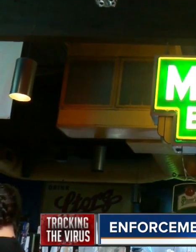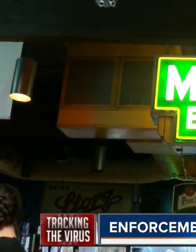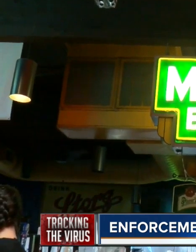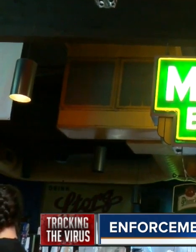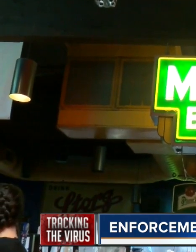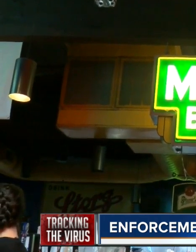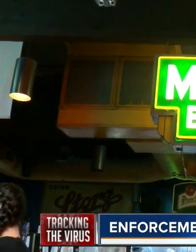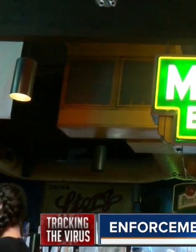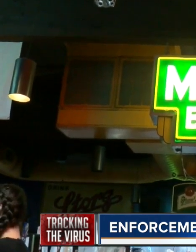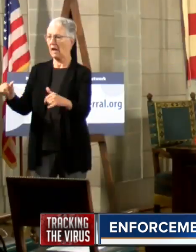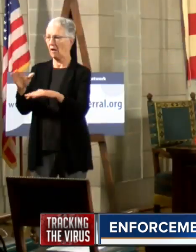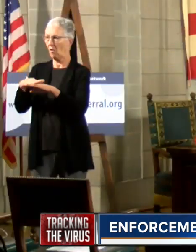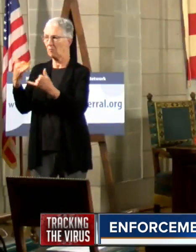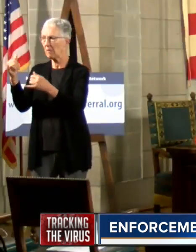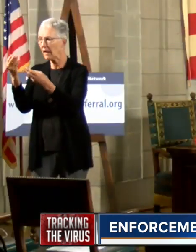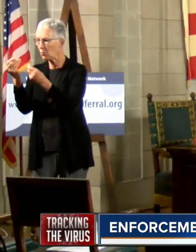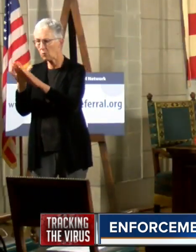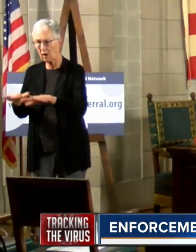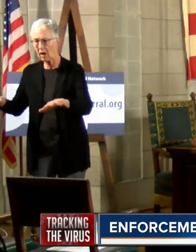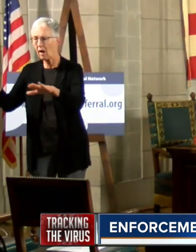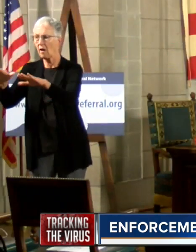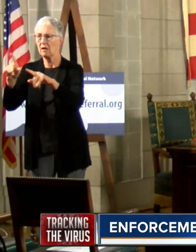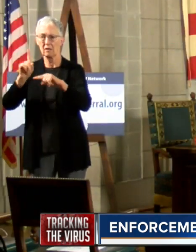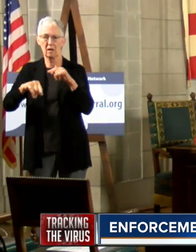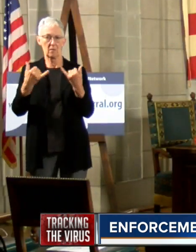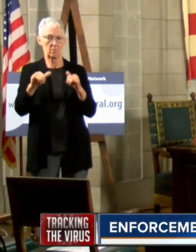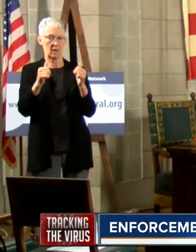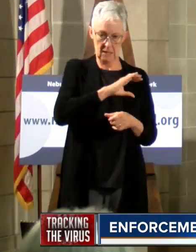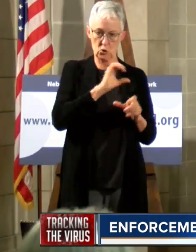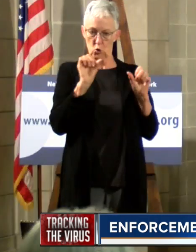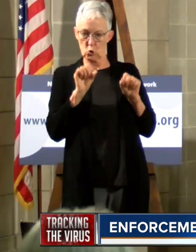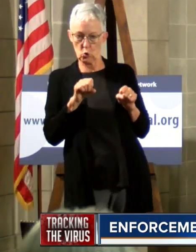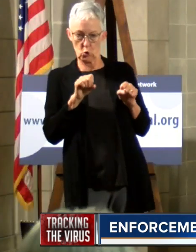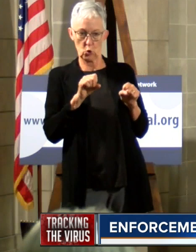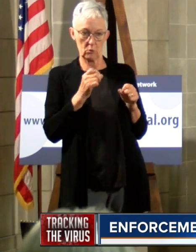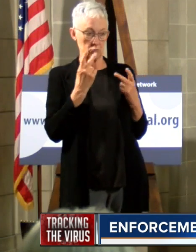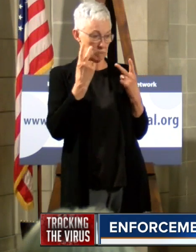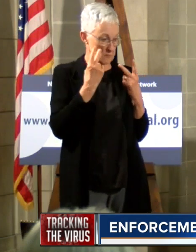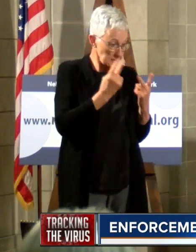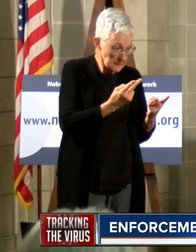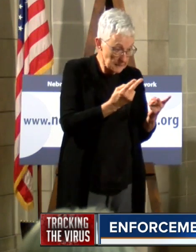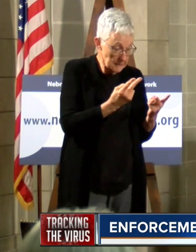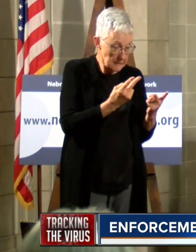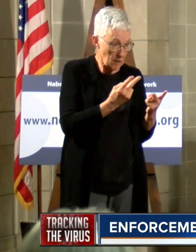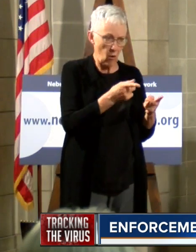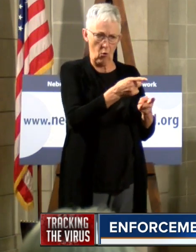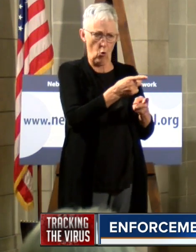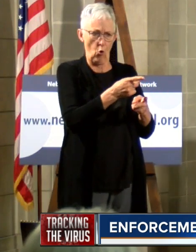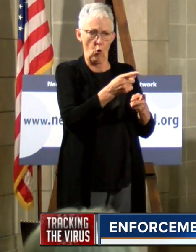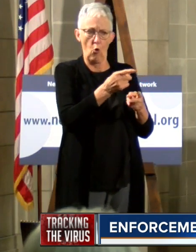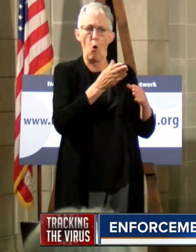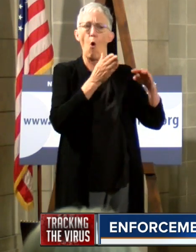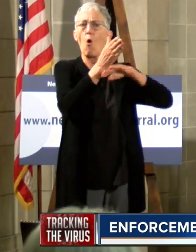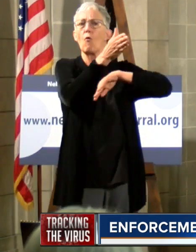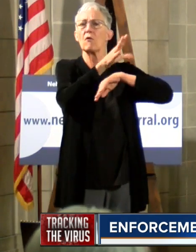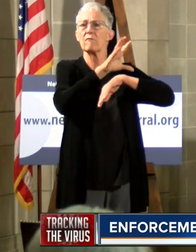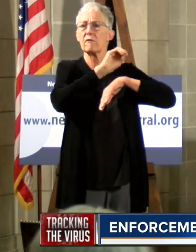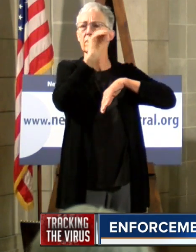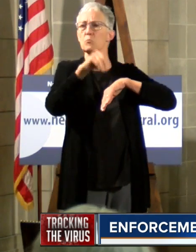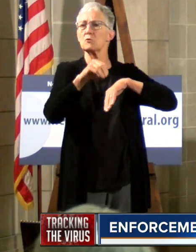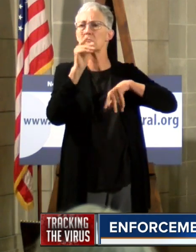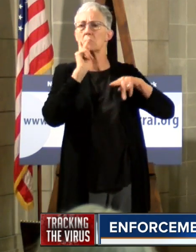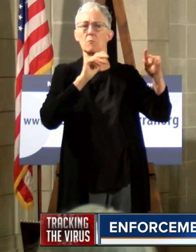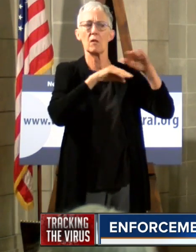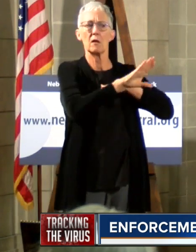a ticket, but Ricketts first wants you to start a conversation. If somebody sees somebody who they think is not doing the right thing,